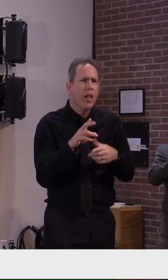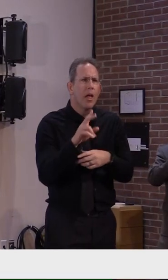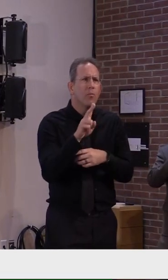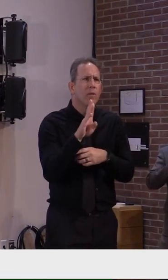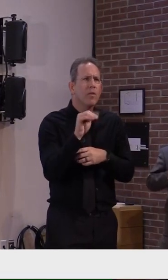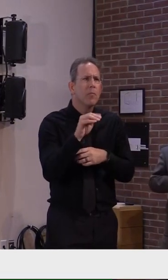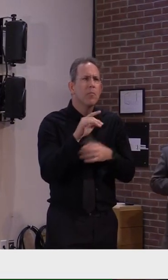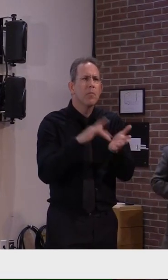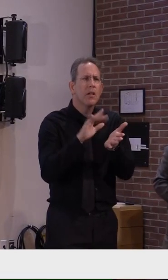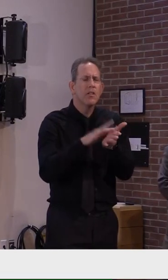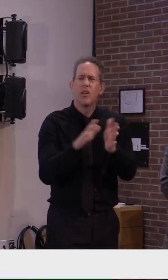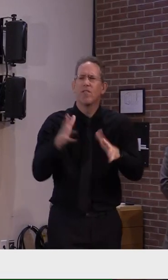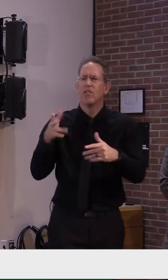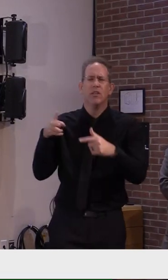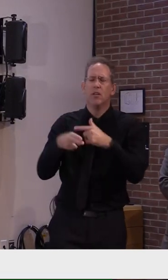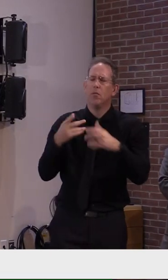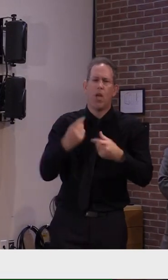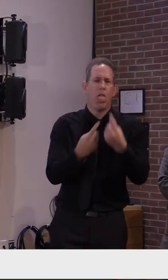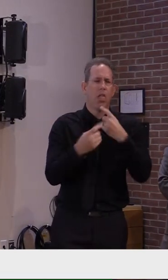at NBC.